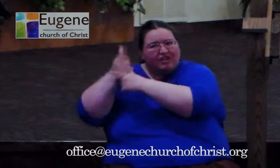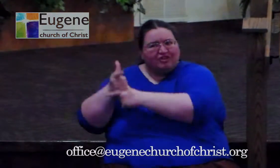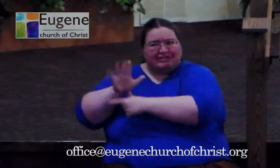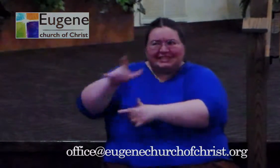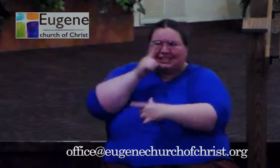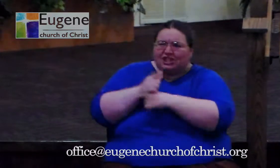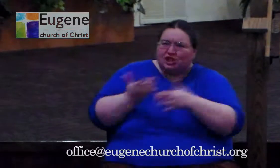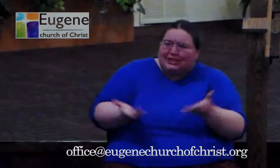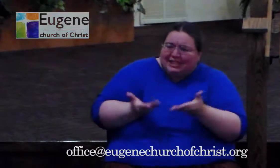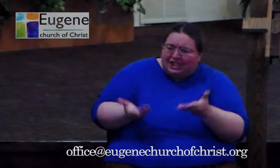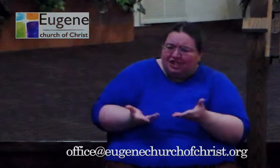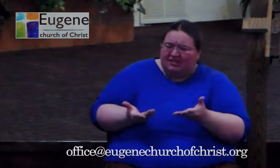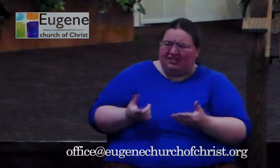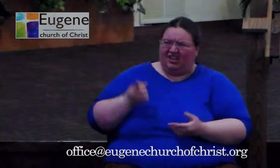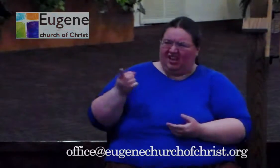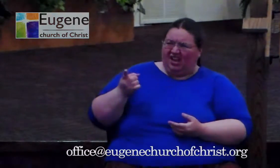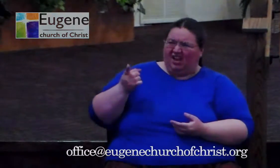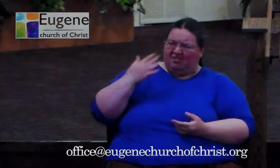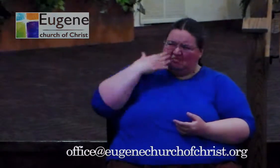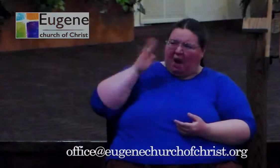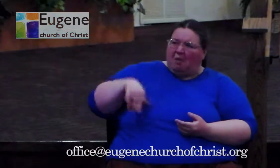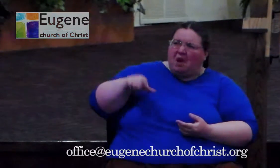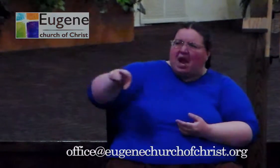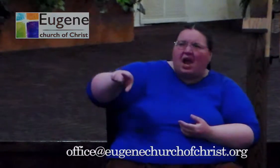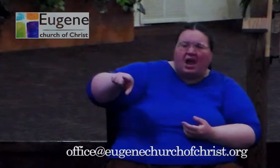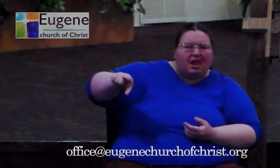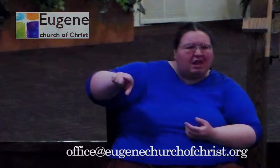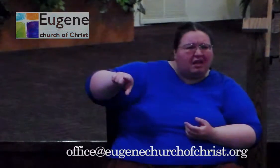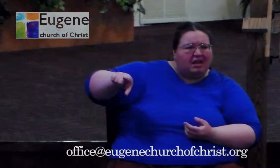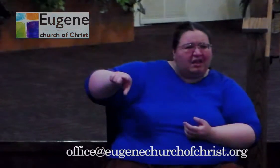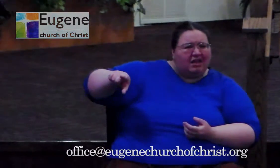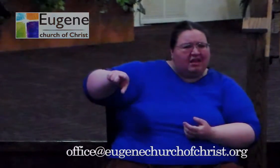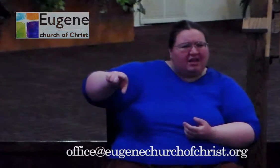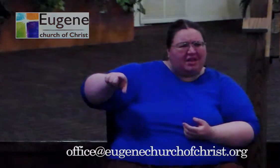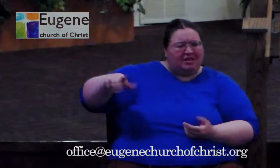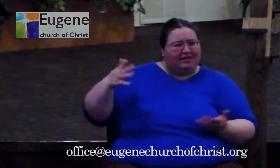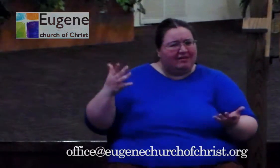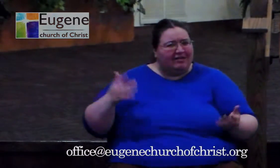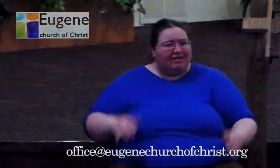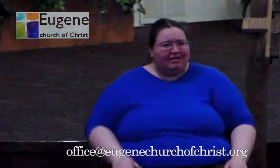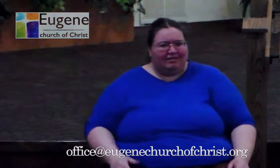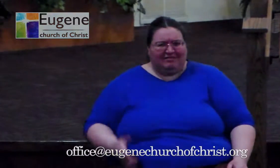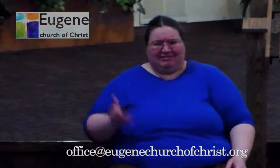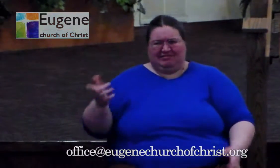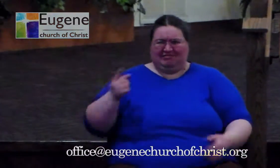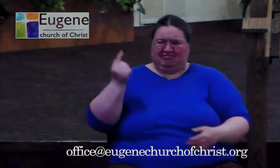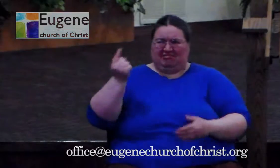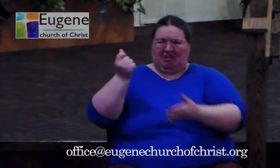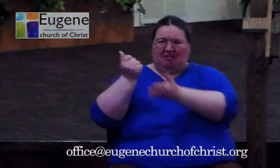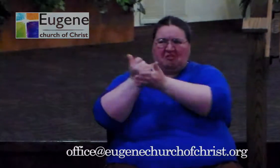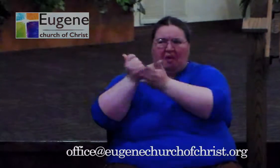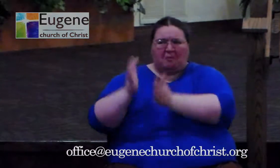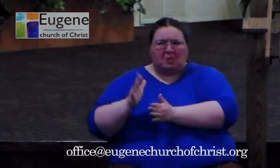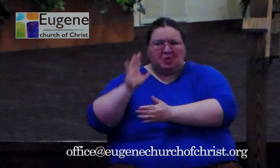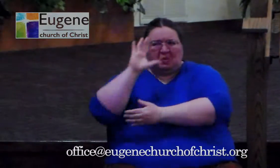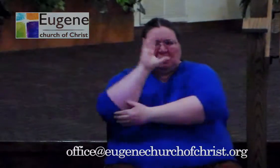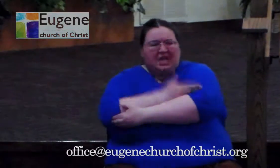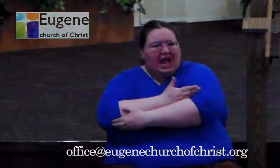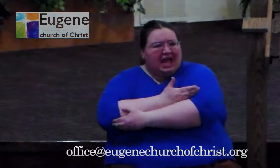Isn't this that guy? He's just the carpenter's son. He's Joseph and Mary's boy. We saw this